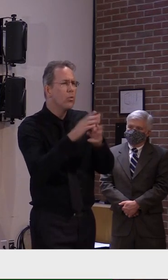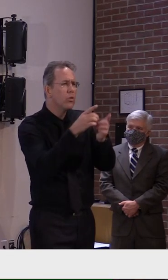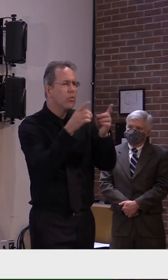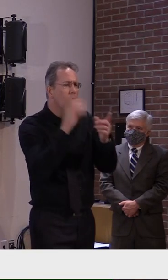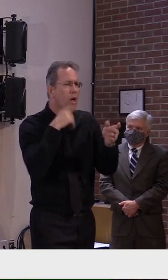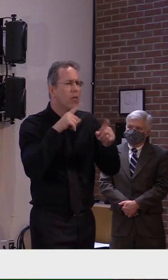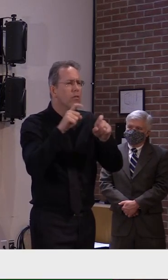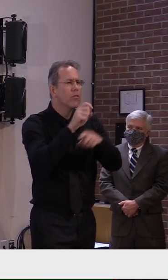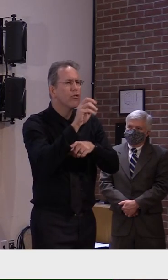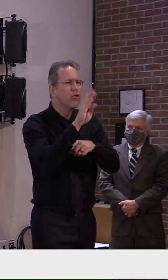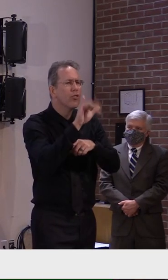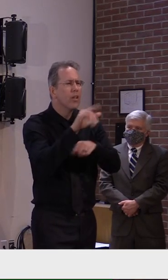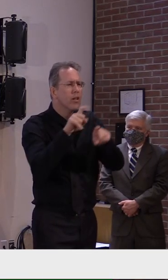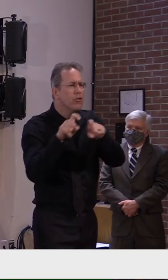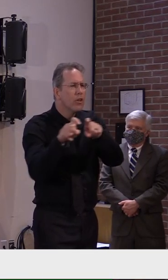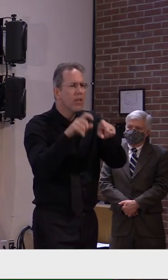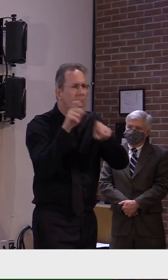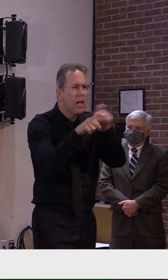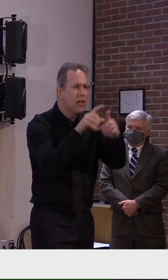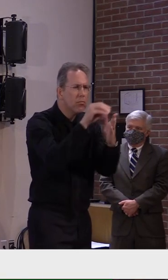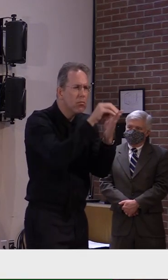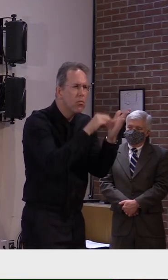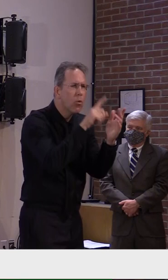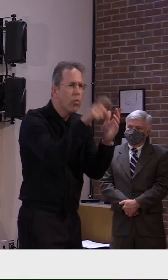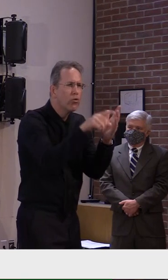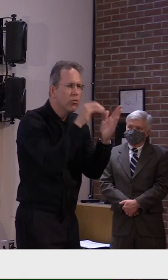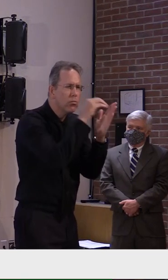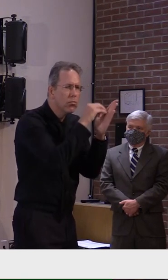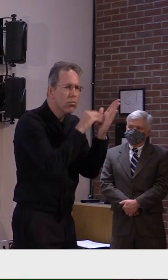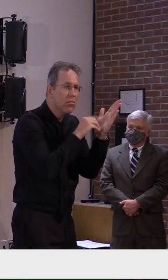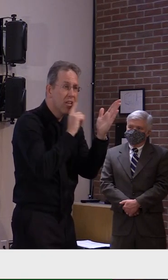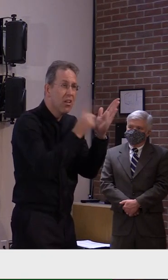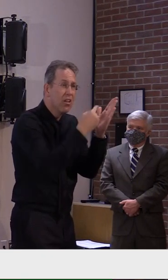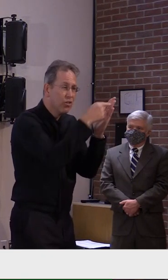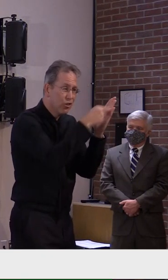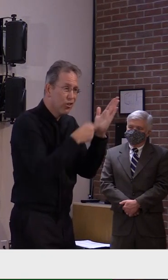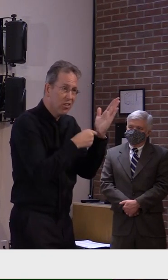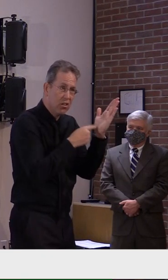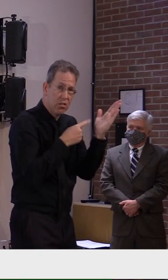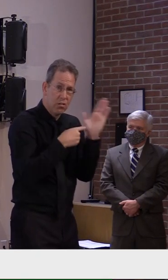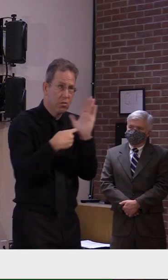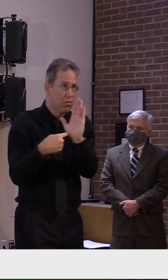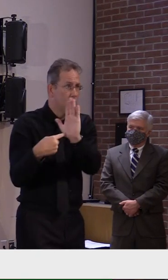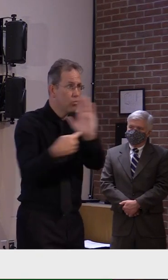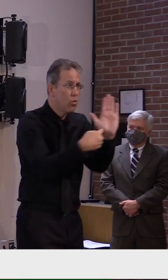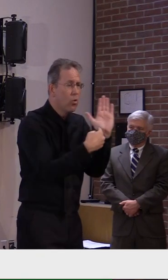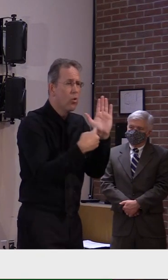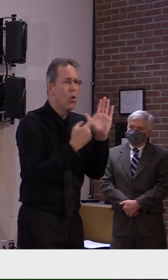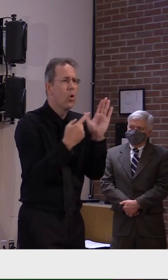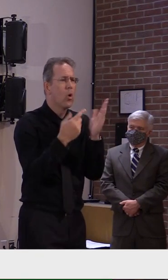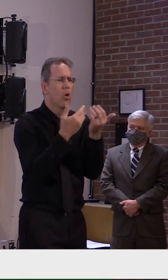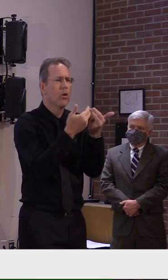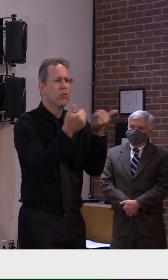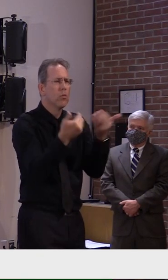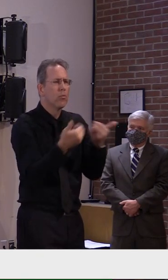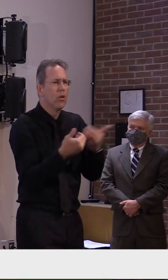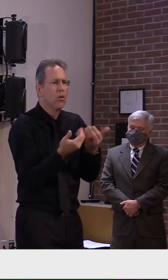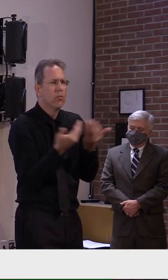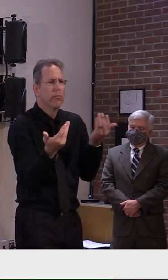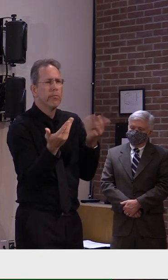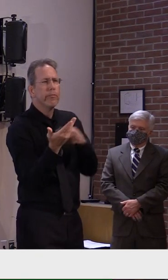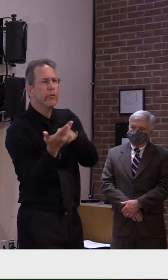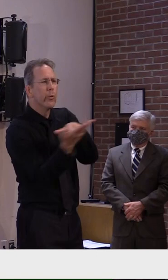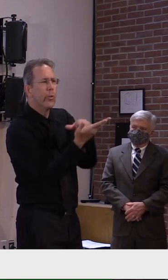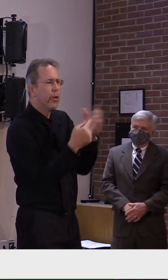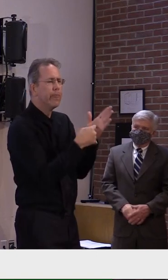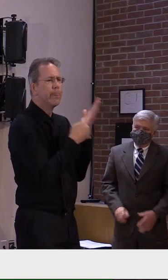us yeah so so far obviously any positive case in a staff member or a teacher at a school would automatically